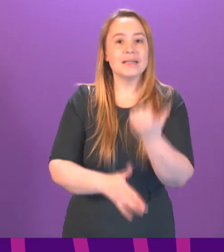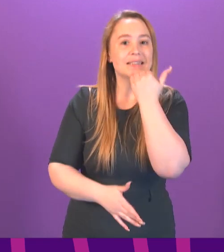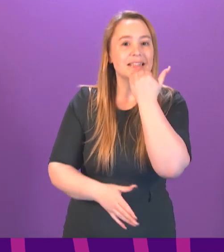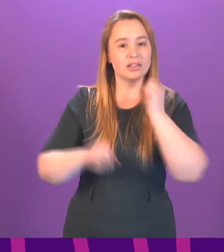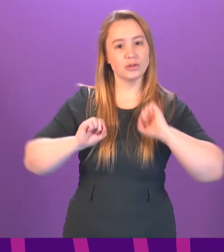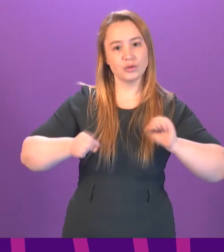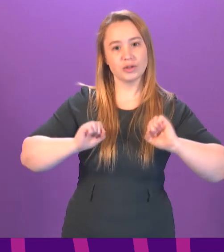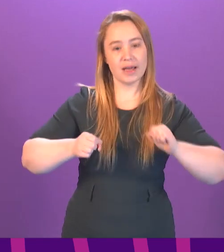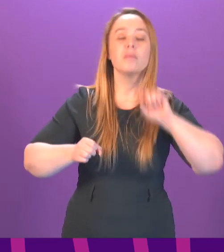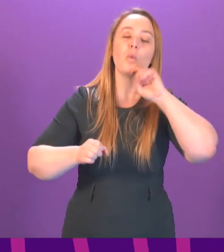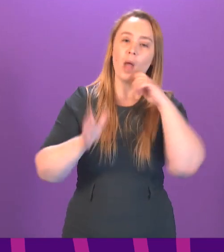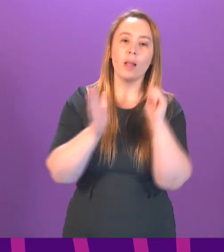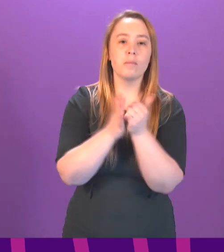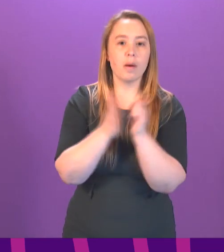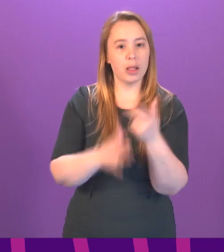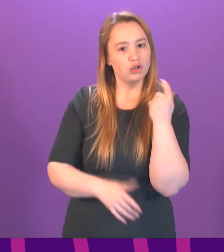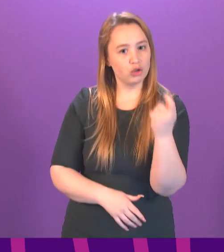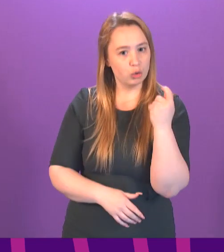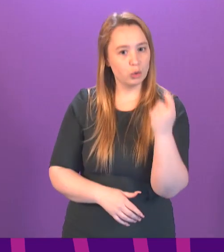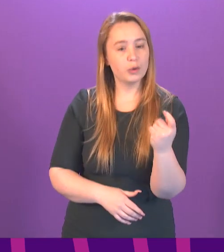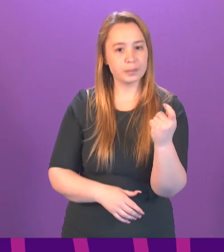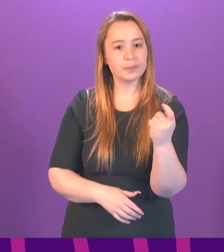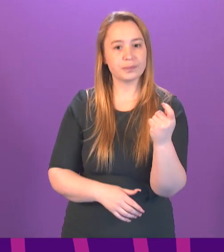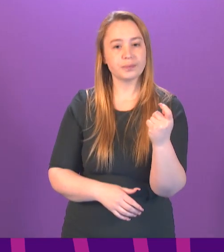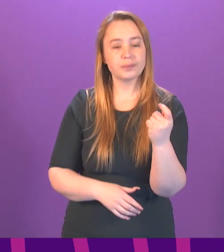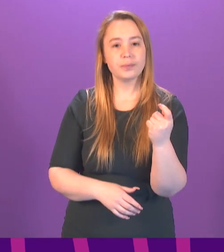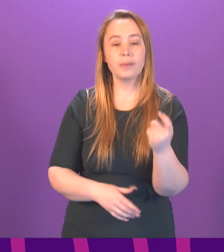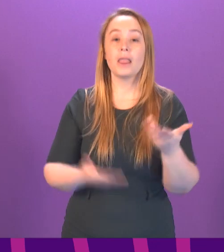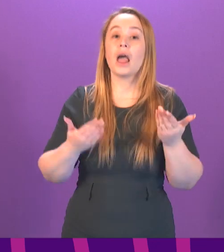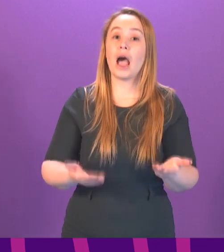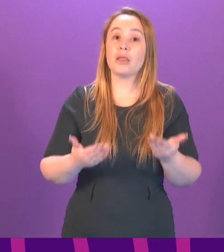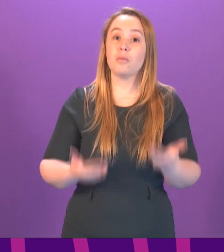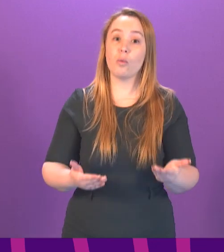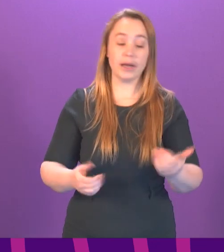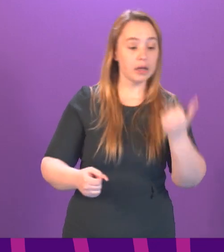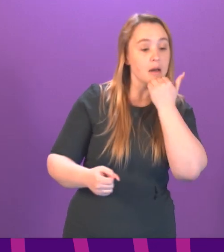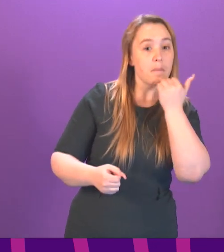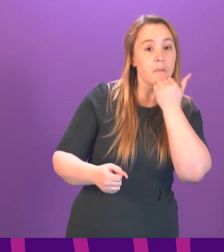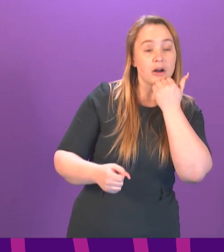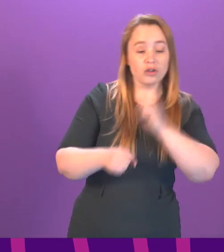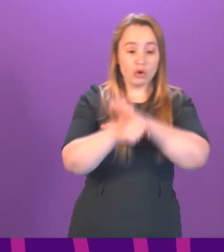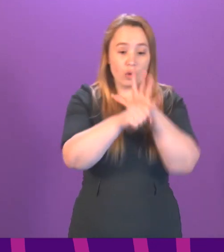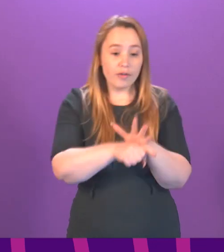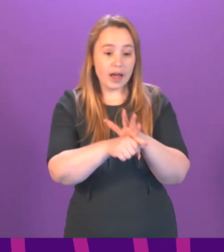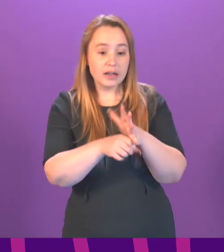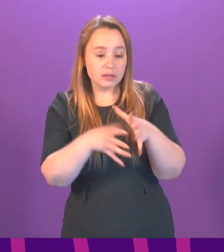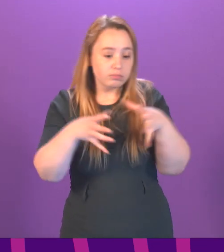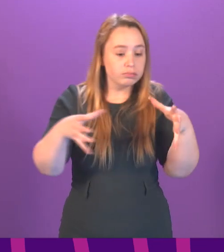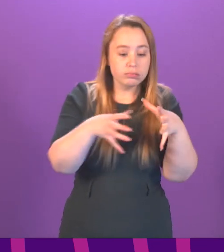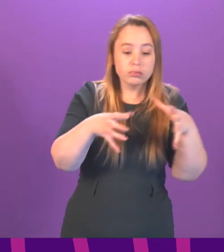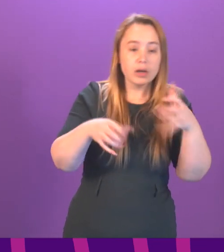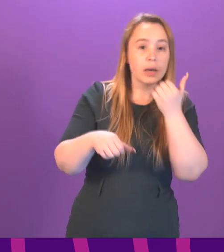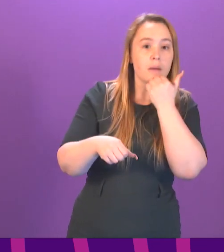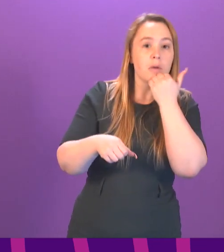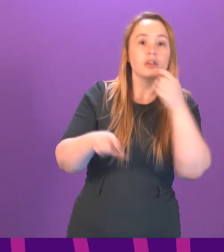published imminently. And it is looking in light of the current rates and levels of the virus. And also, of course,